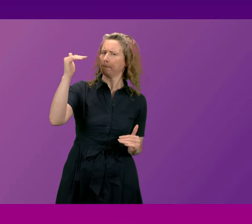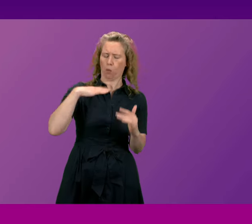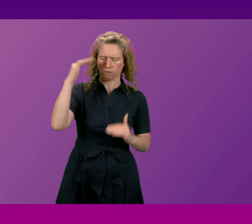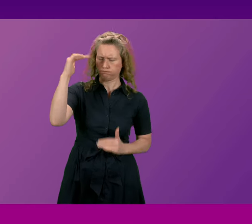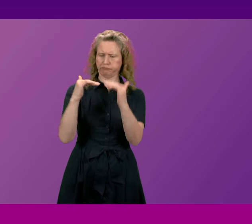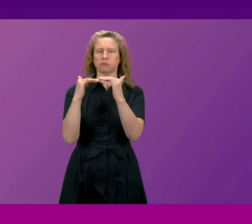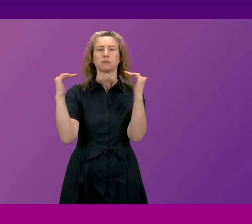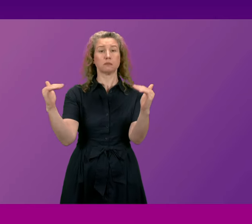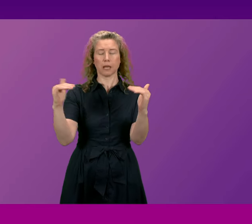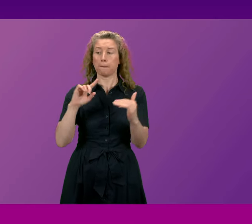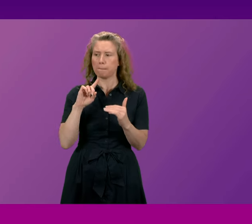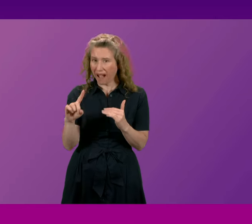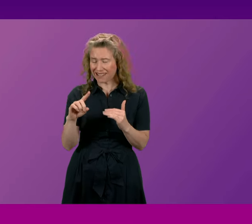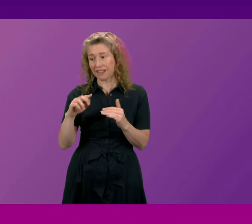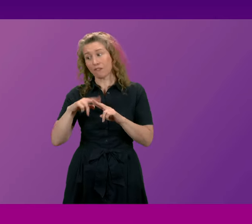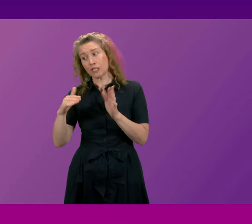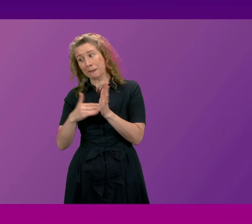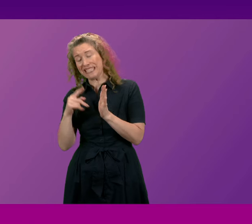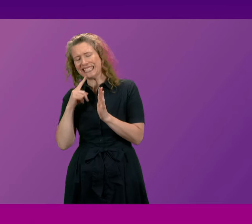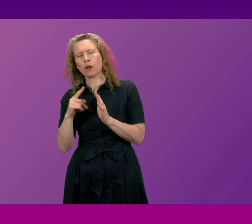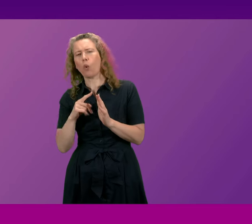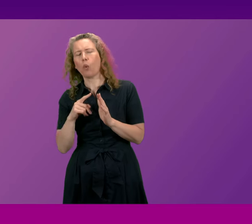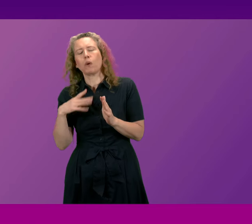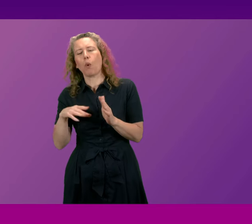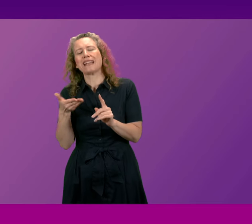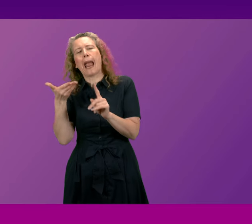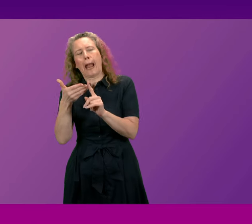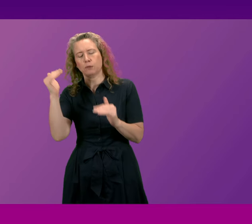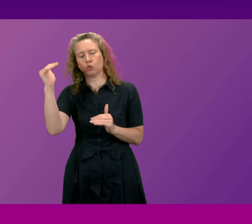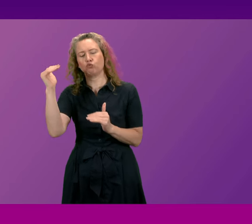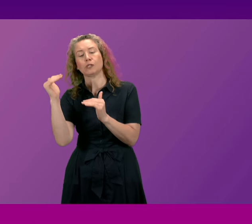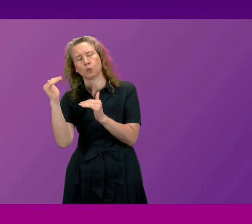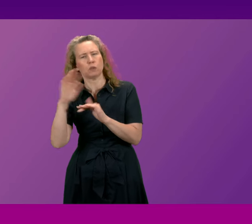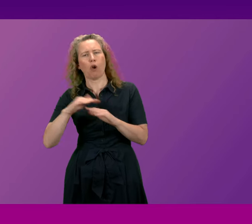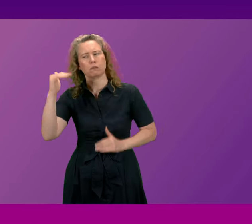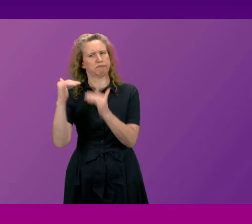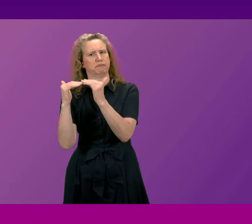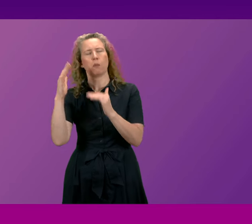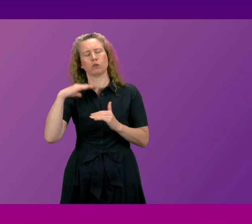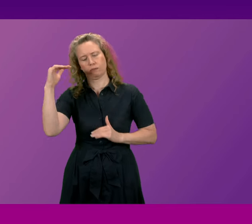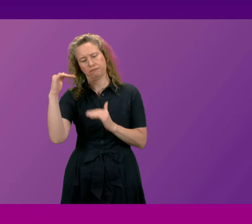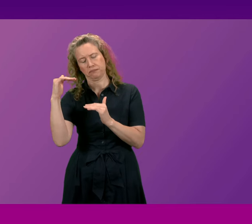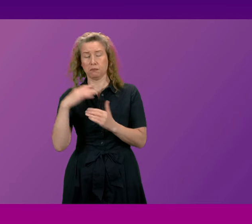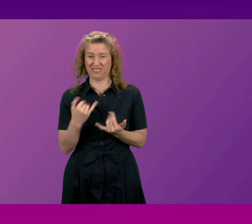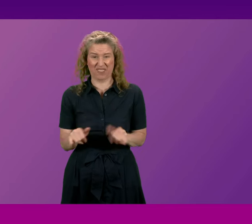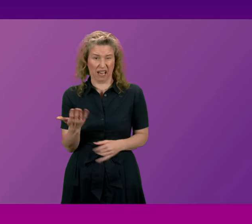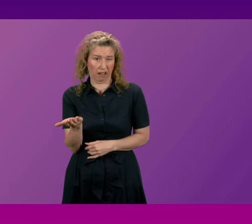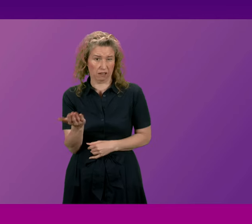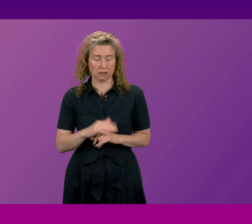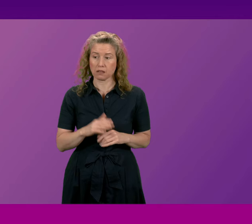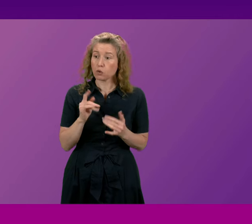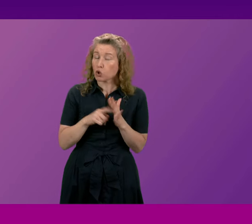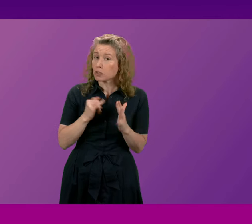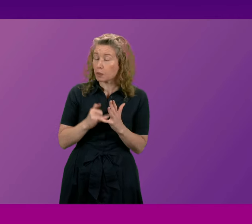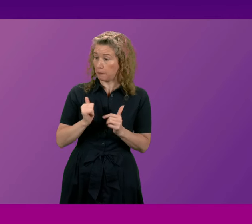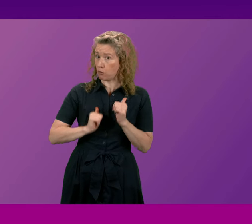Swinney, the First Minister's bold ambition is merely to seek to reduce it, and he's even failing at that. So is John